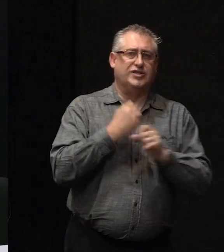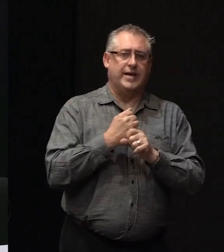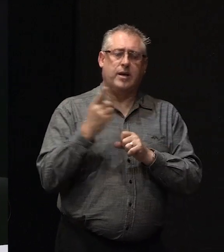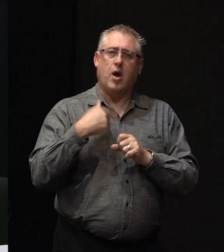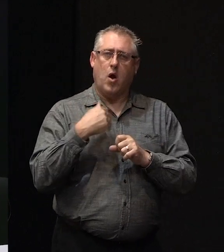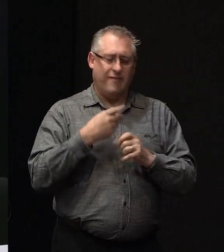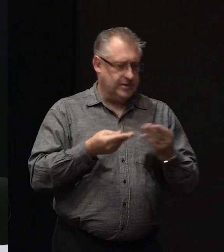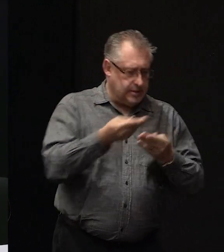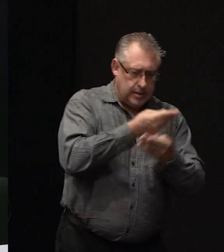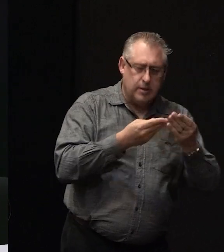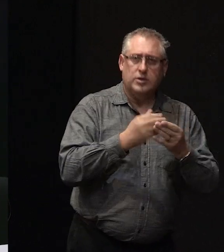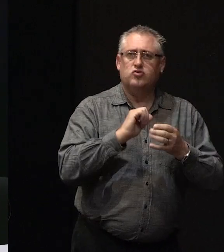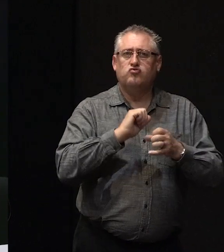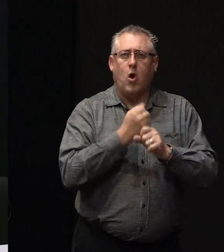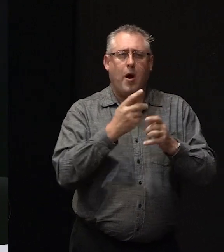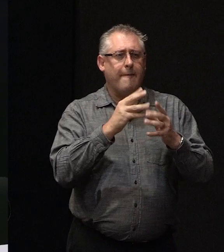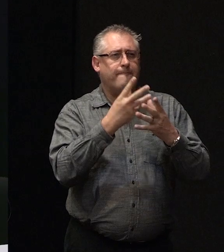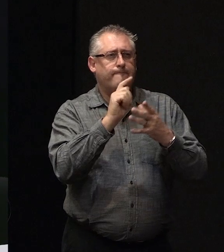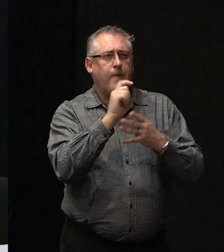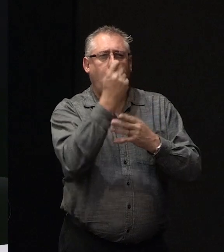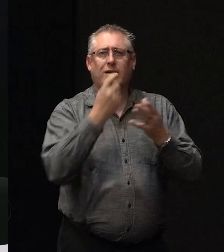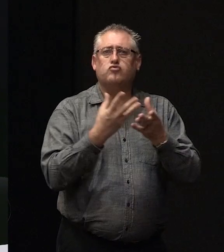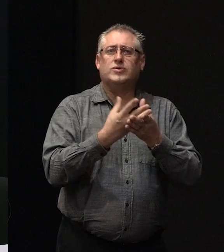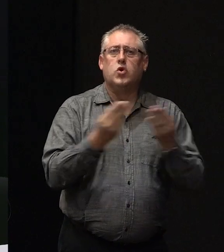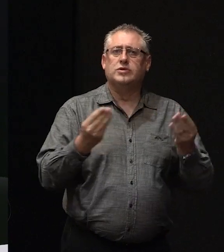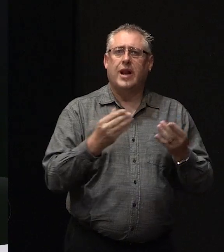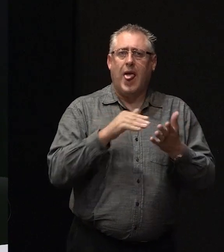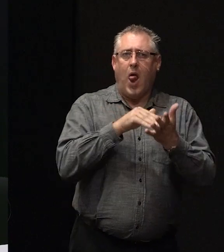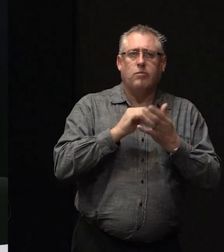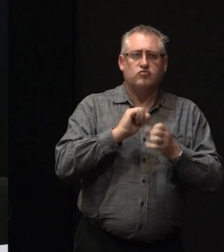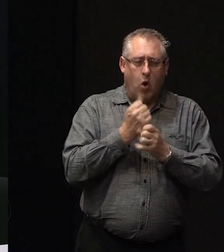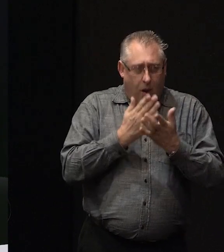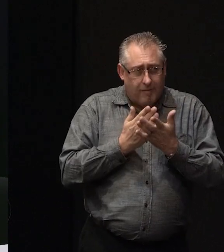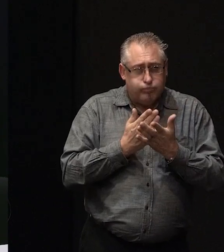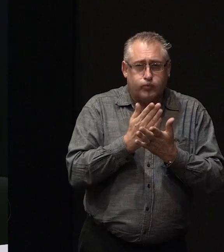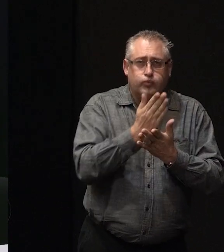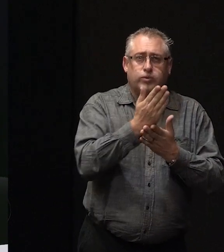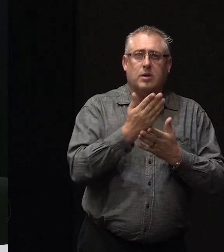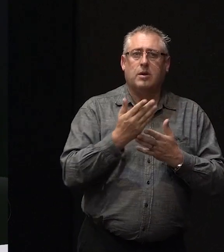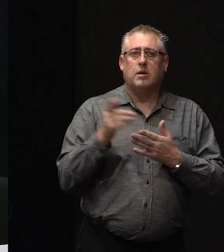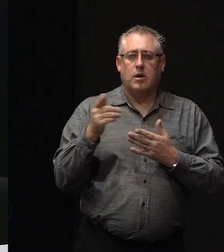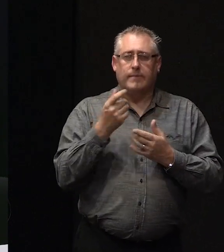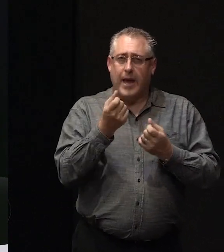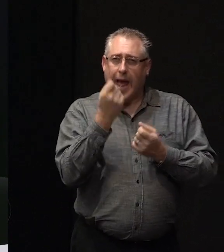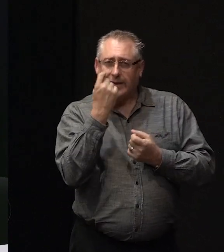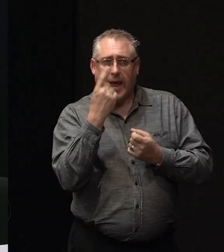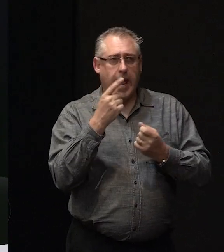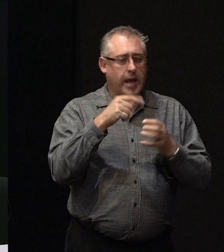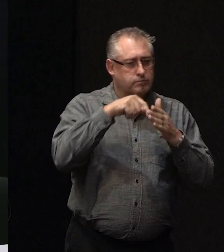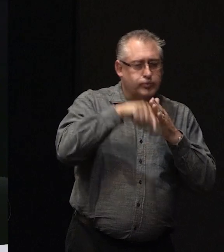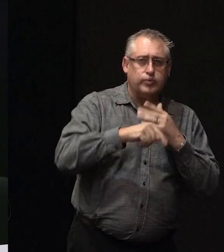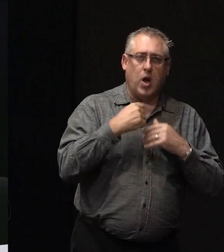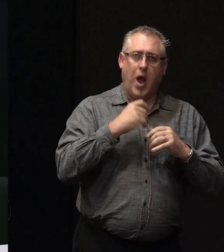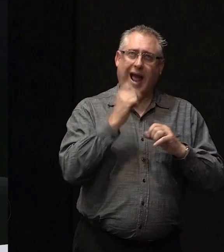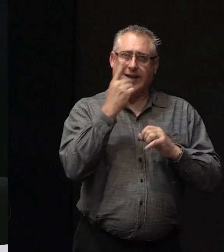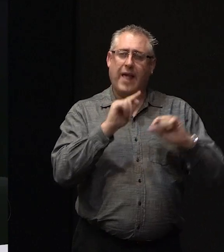to find a resolution to help get through this. so having really got into understanding the details, I really understand